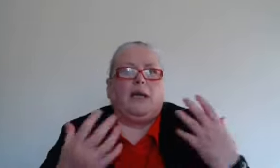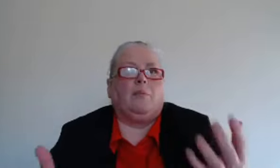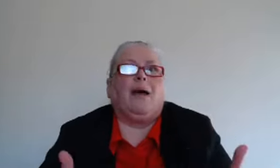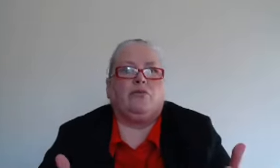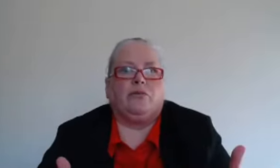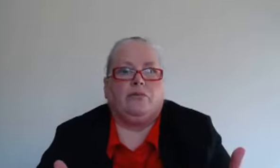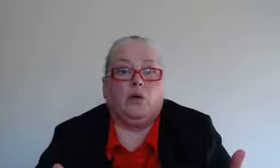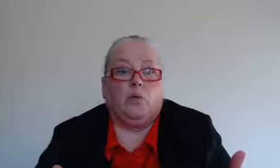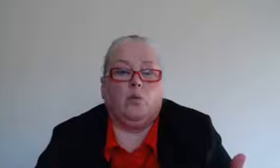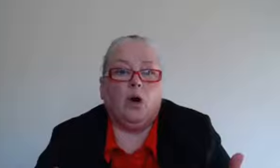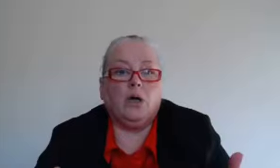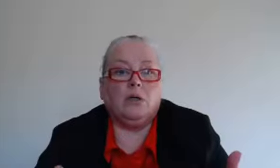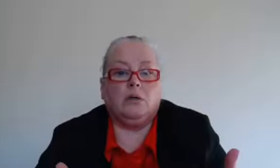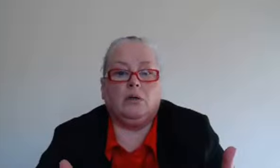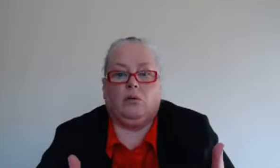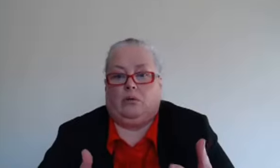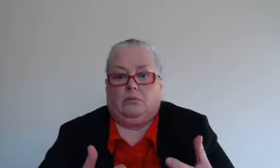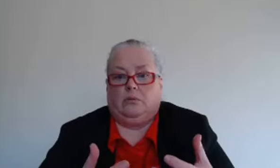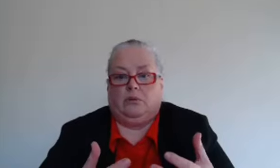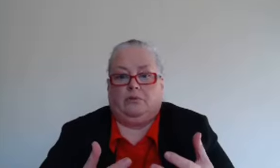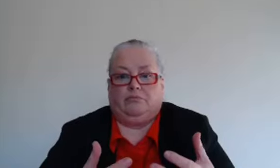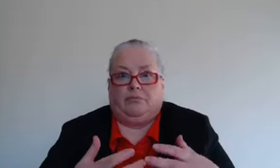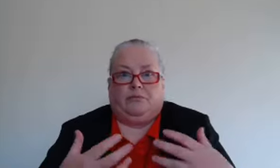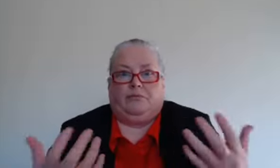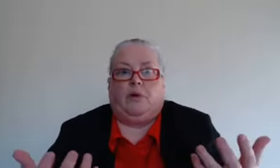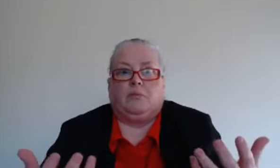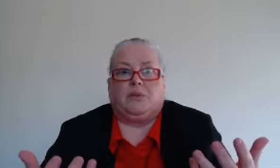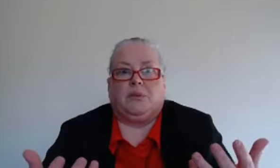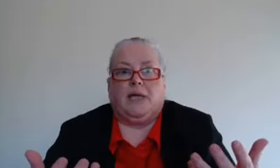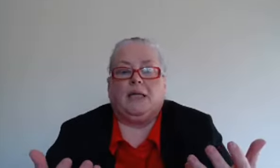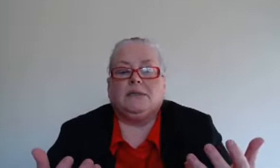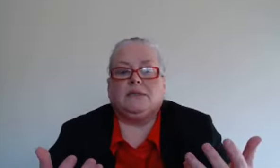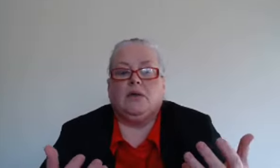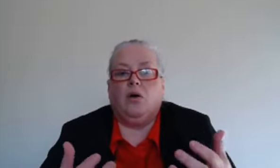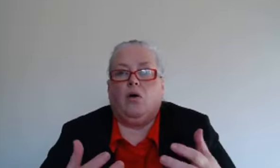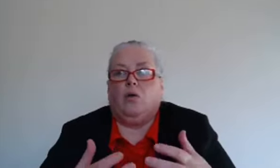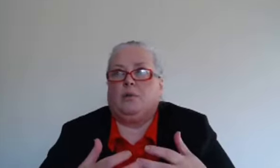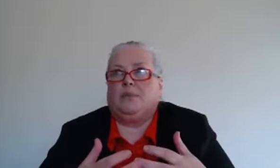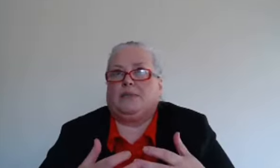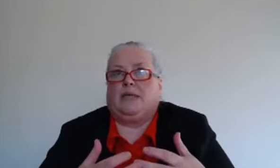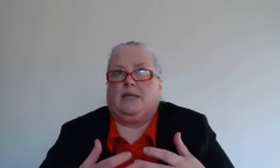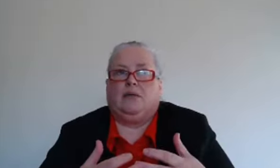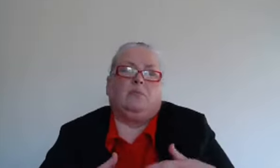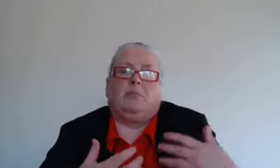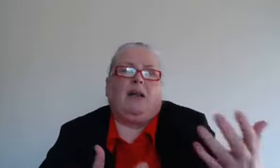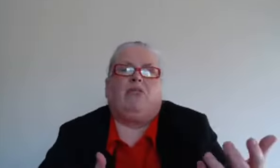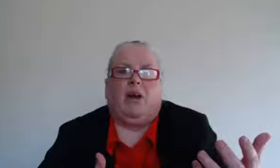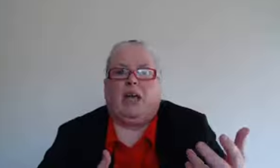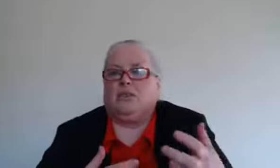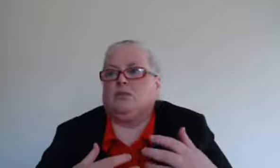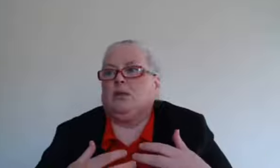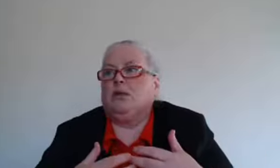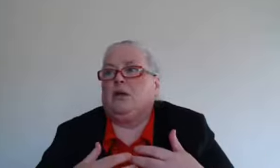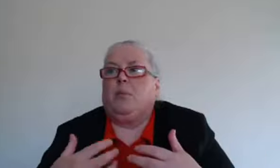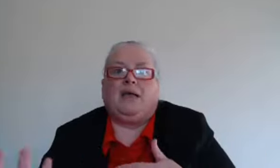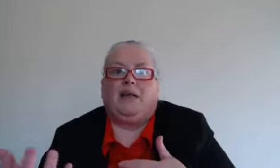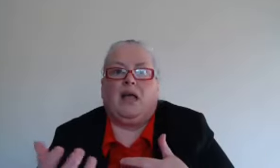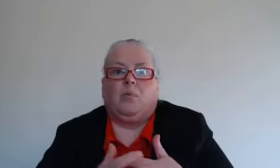get a bad review work or you know from somebody else or we'd be seeing you know bad friend or a bad neighbor